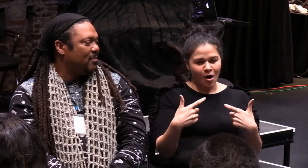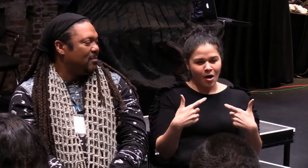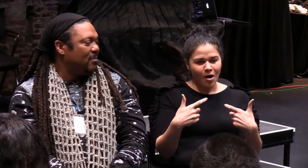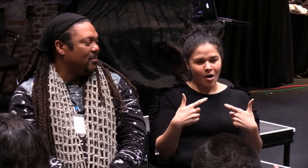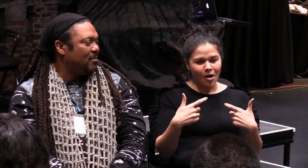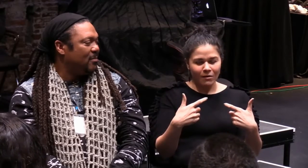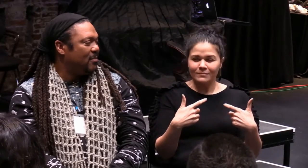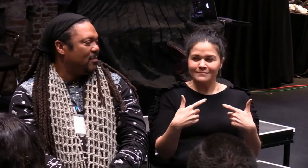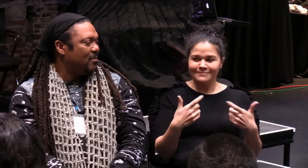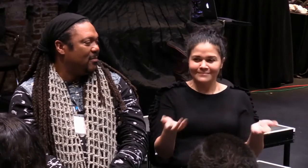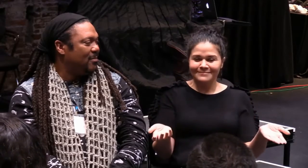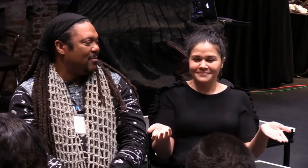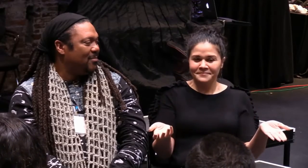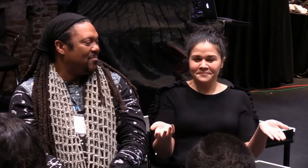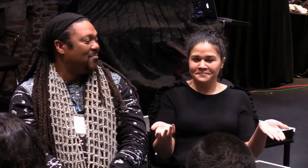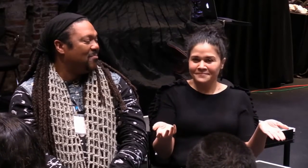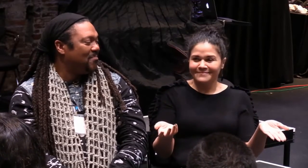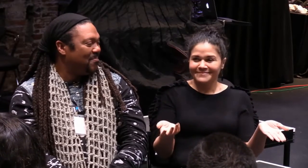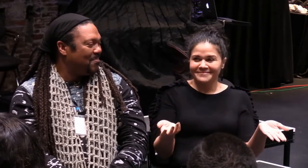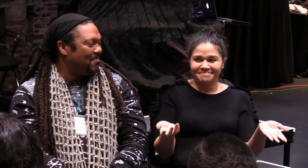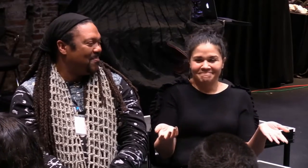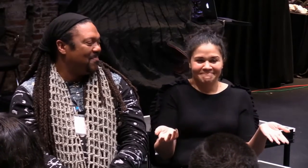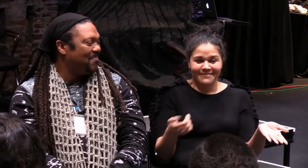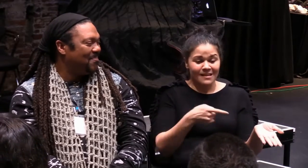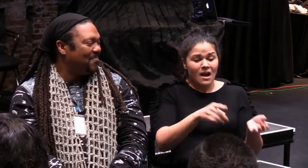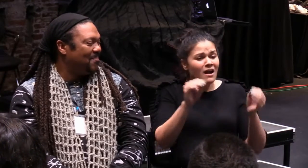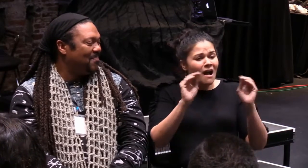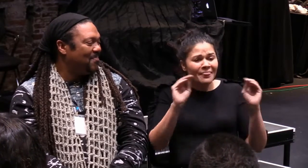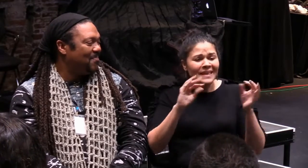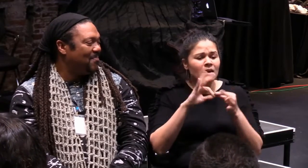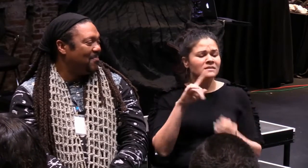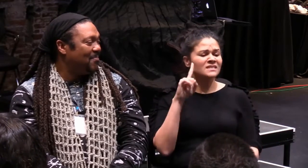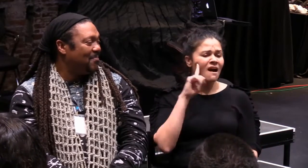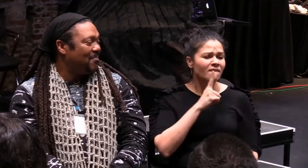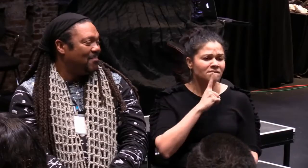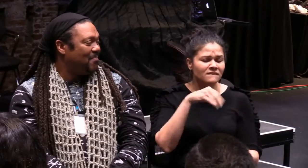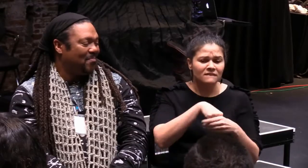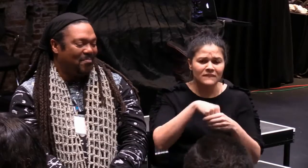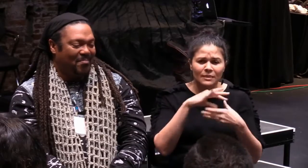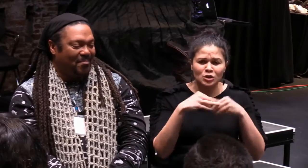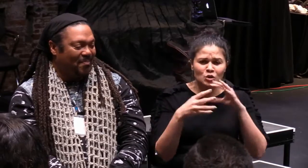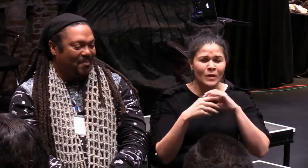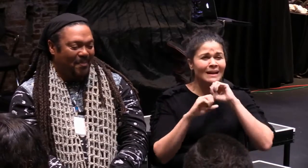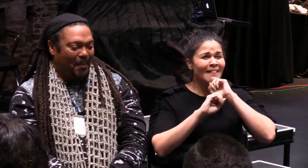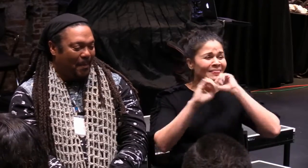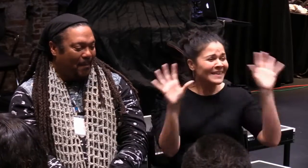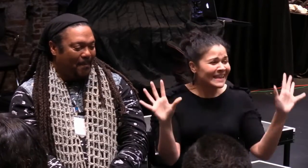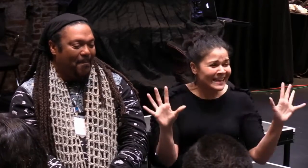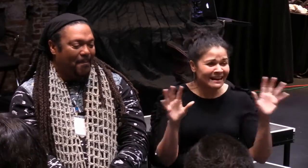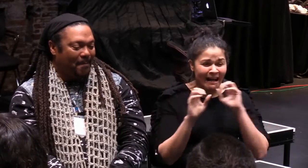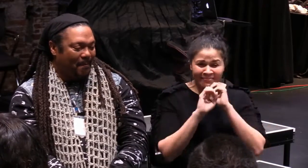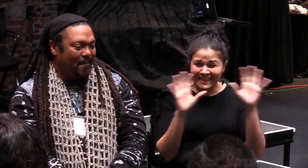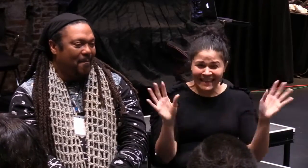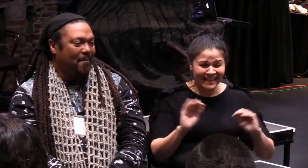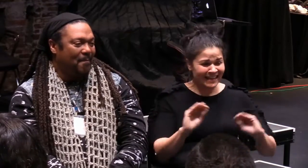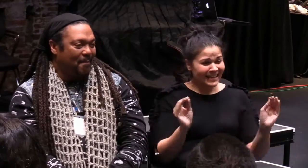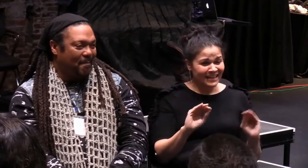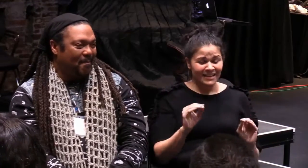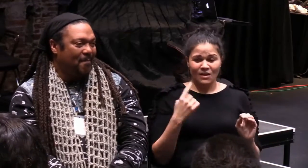And changed the original script. There was nothing particular to the deaf